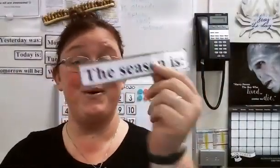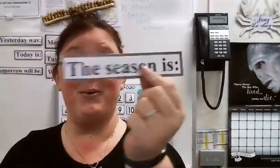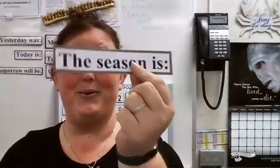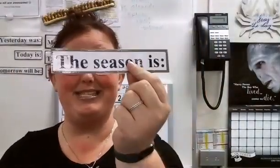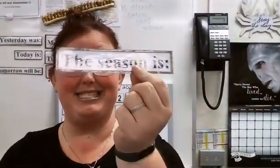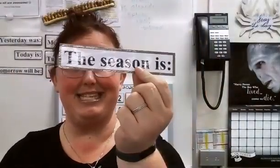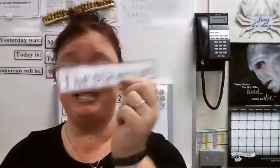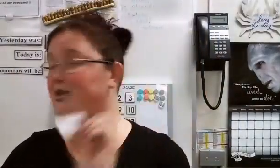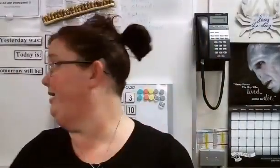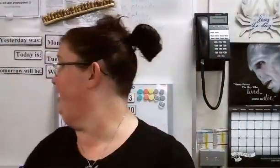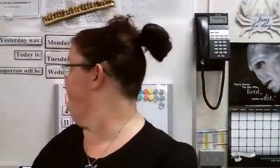What season are we in?